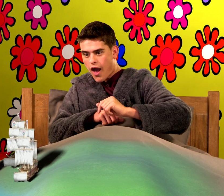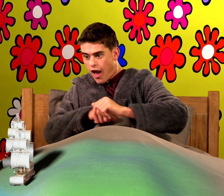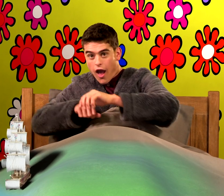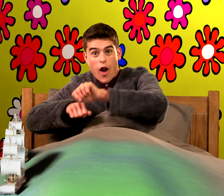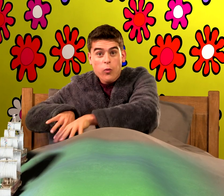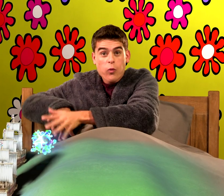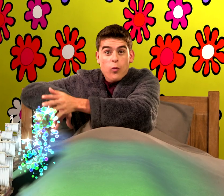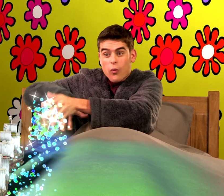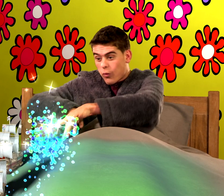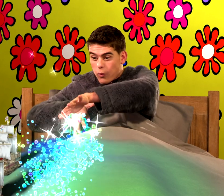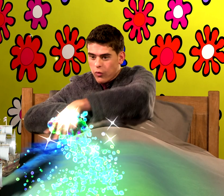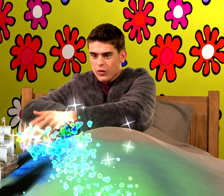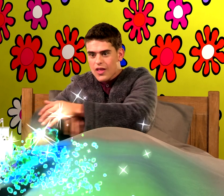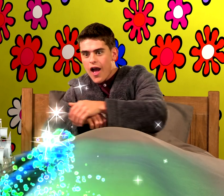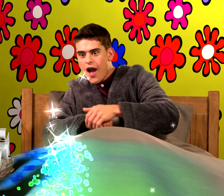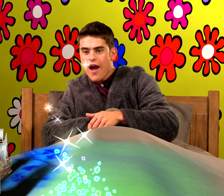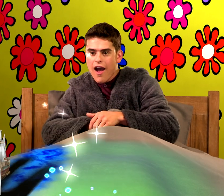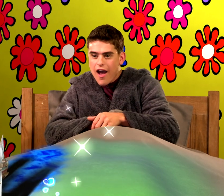All up and down among the sheets